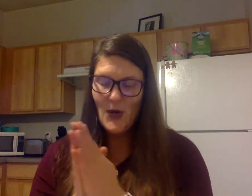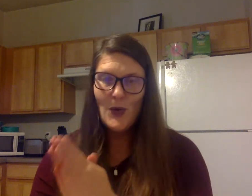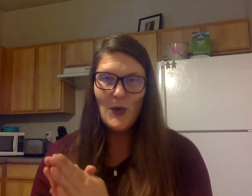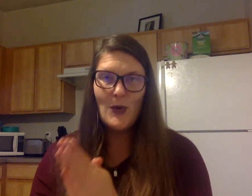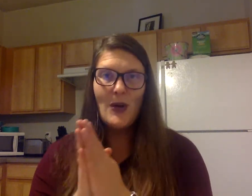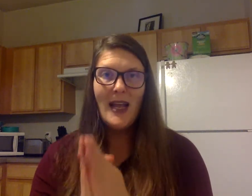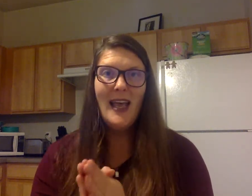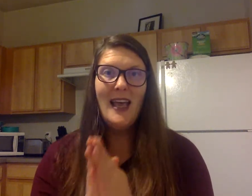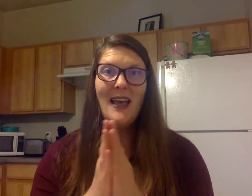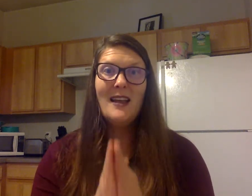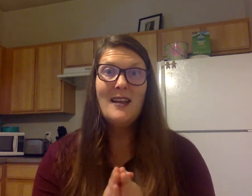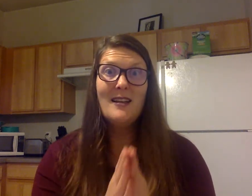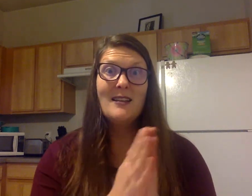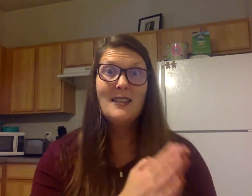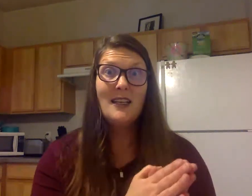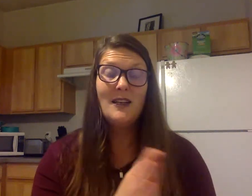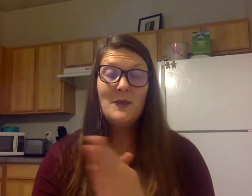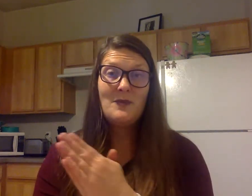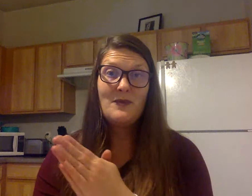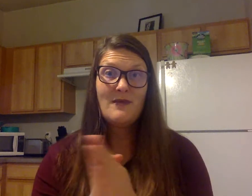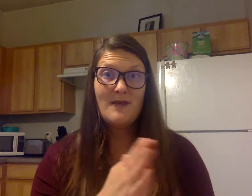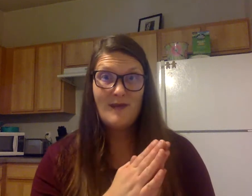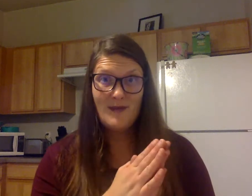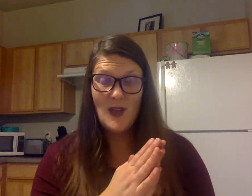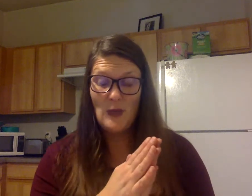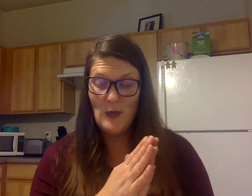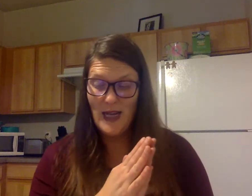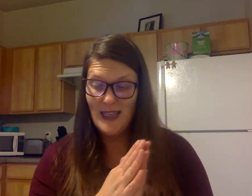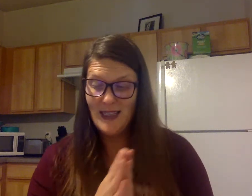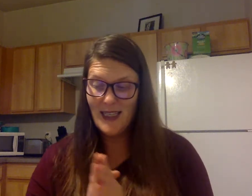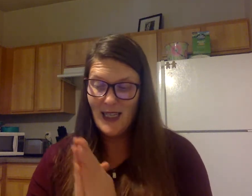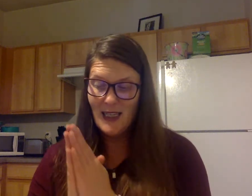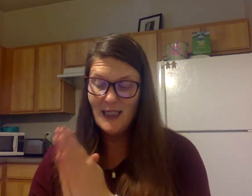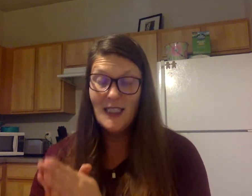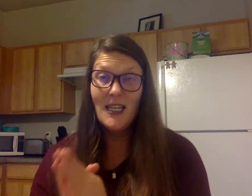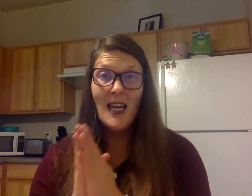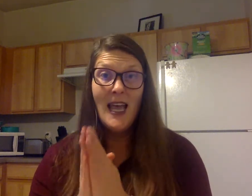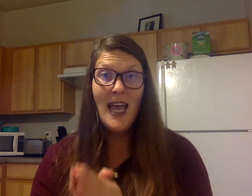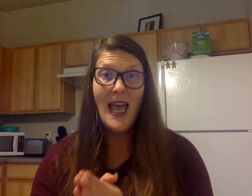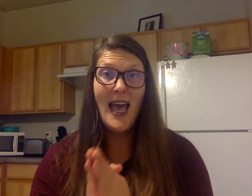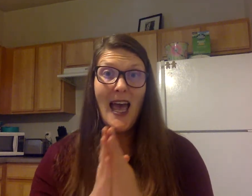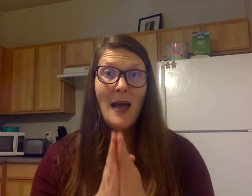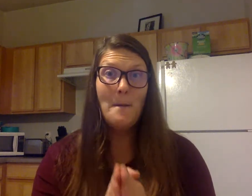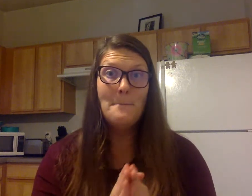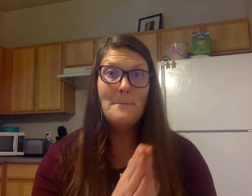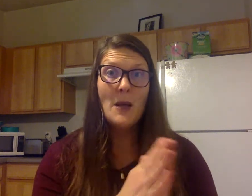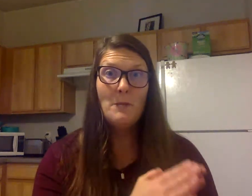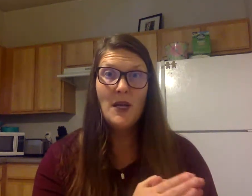R-E-N-T. Rent. D-A-M-P.